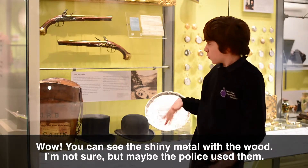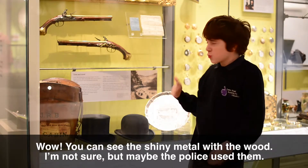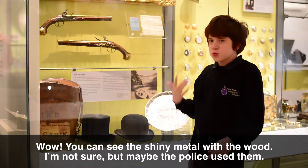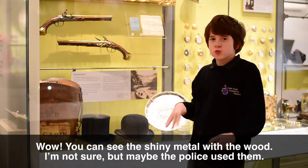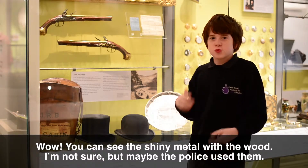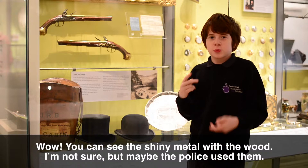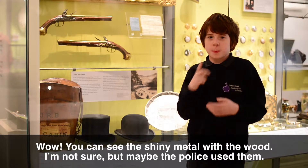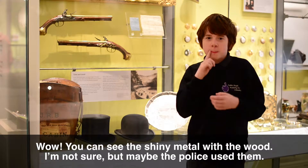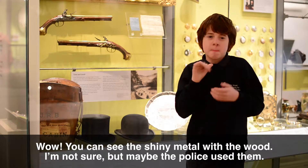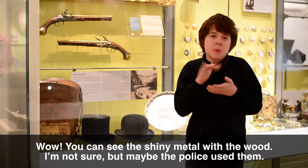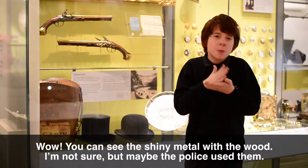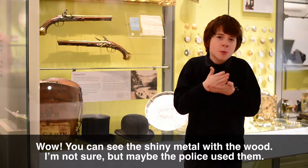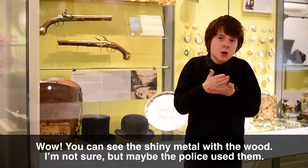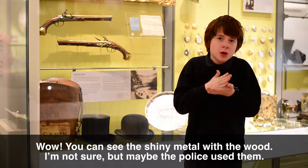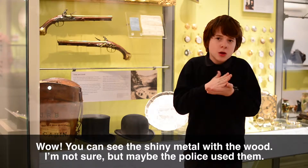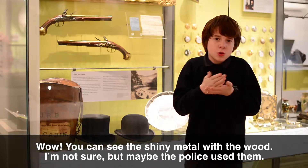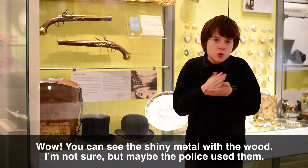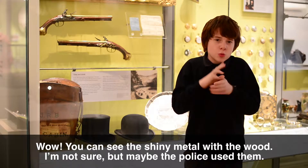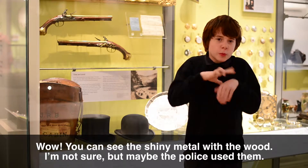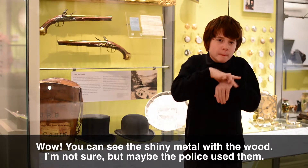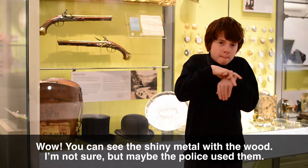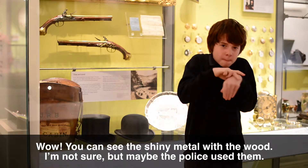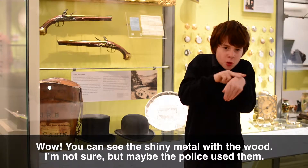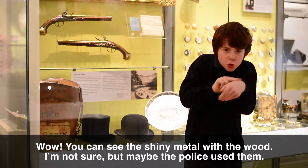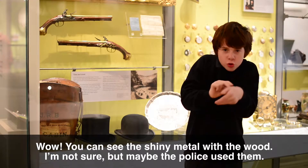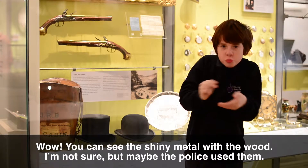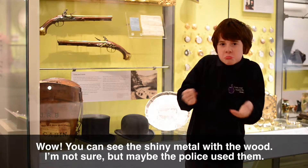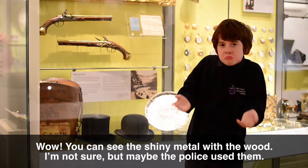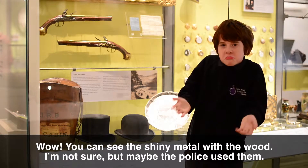I'm not sure, but maybe the police used them.